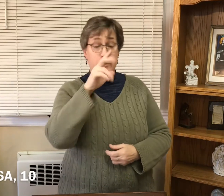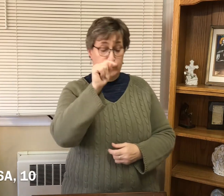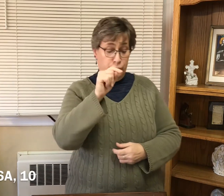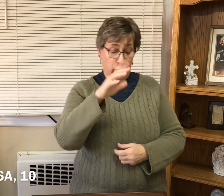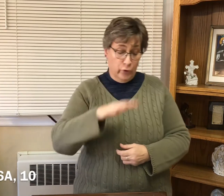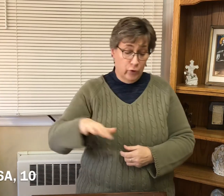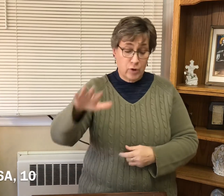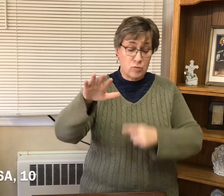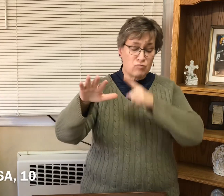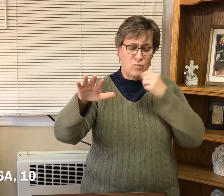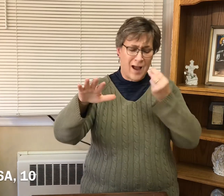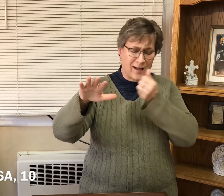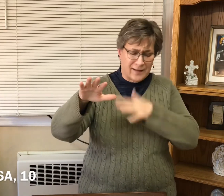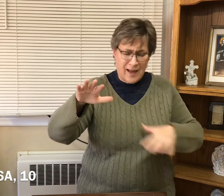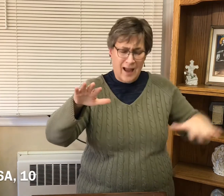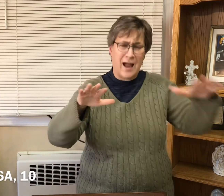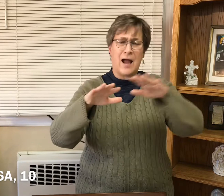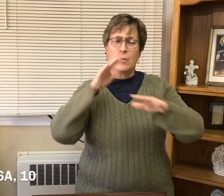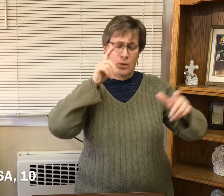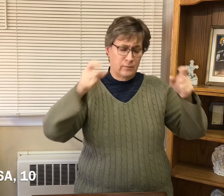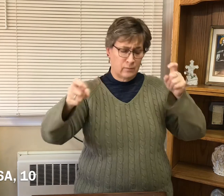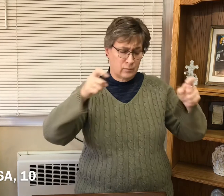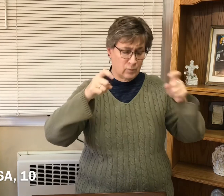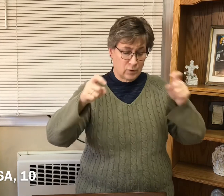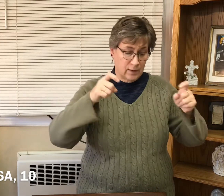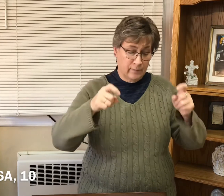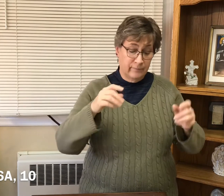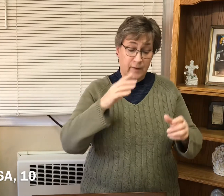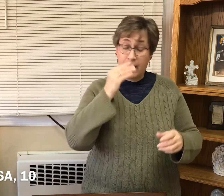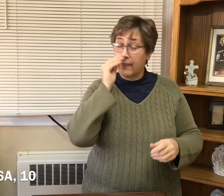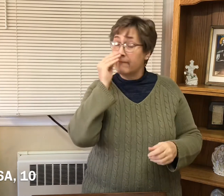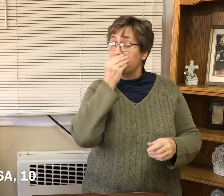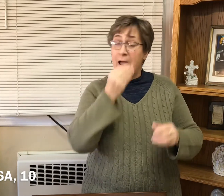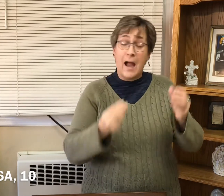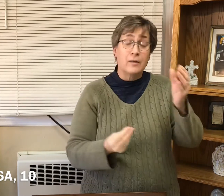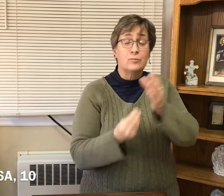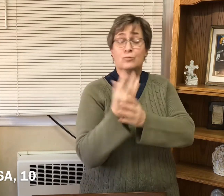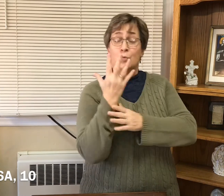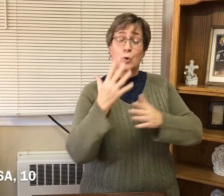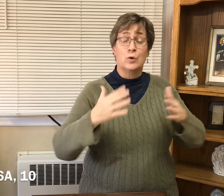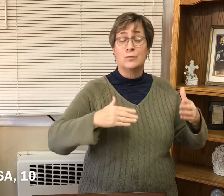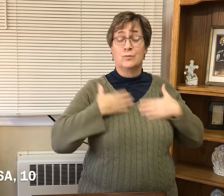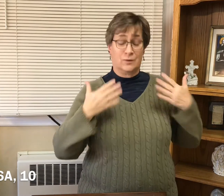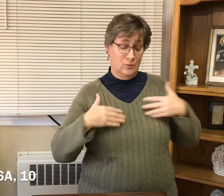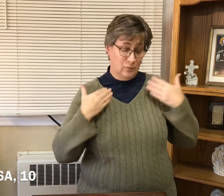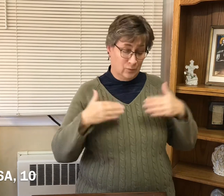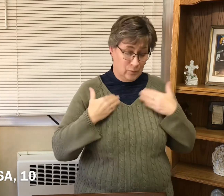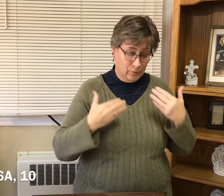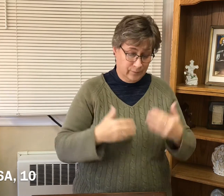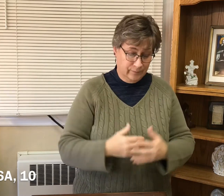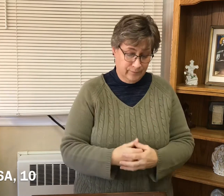The desert and the park's land will exult. The steep will rejoice and bloom.